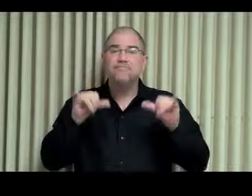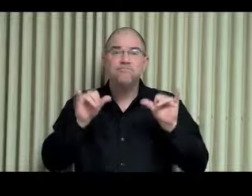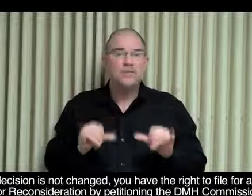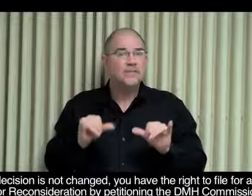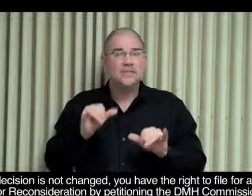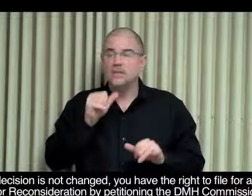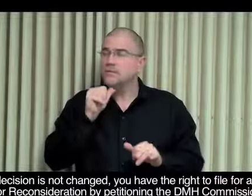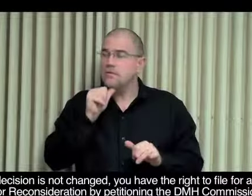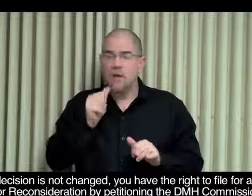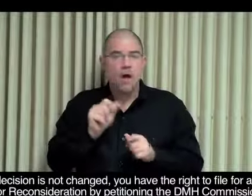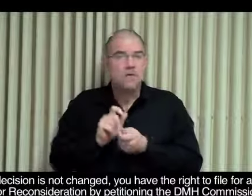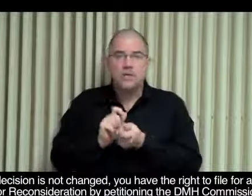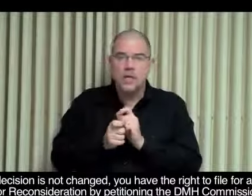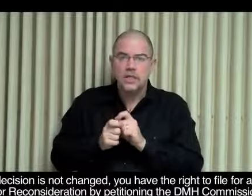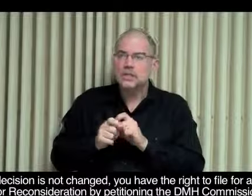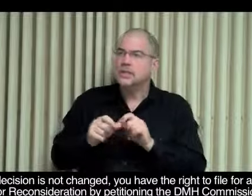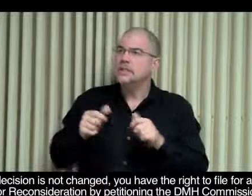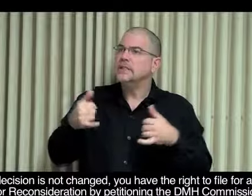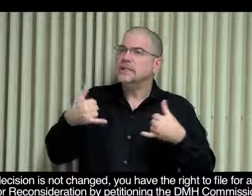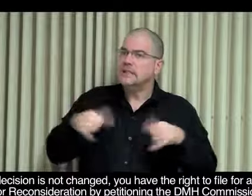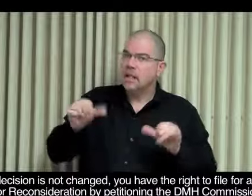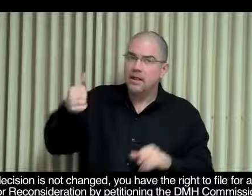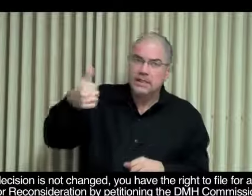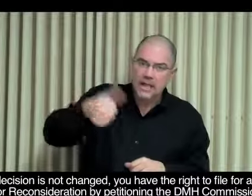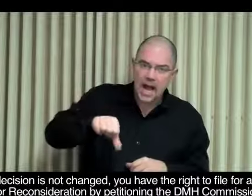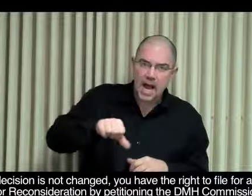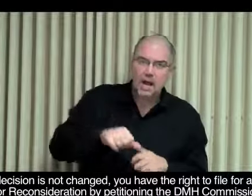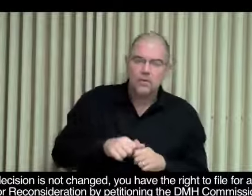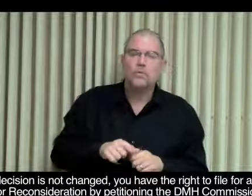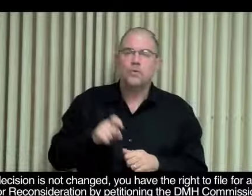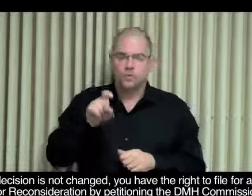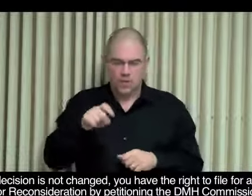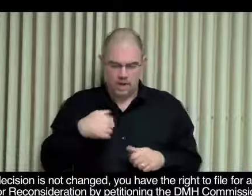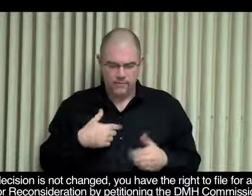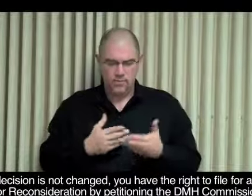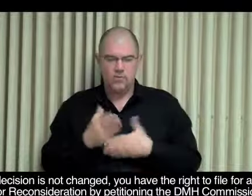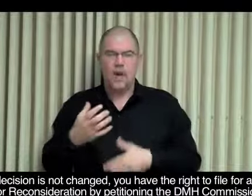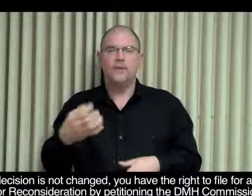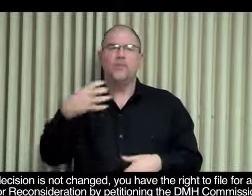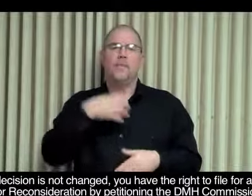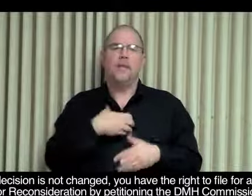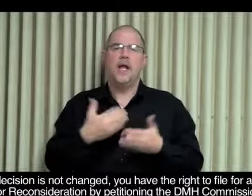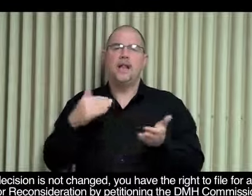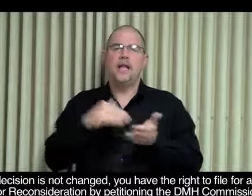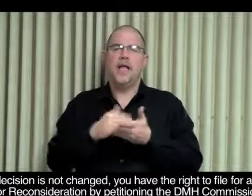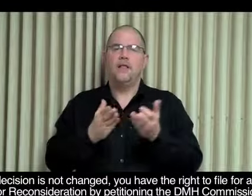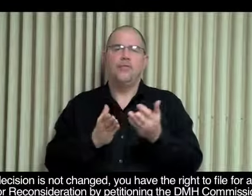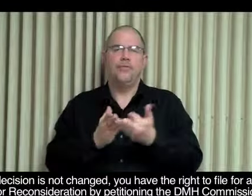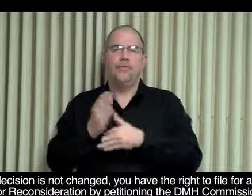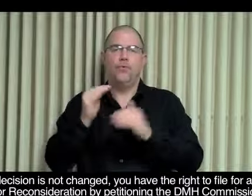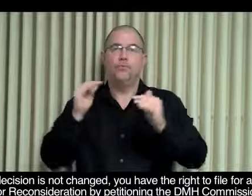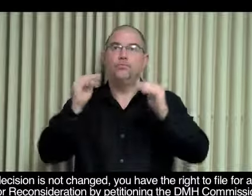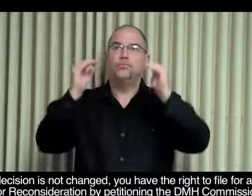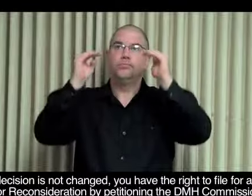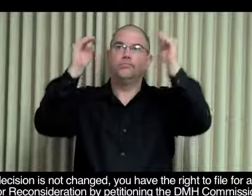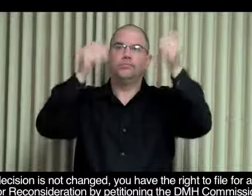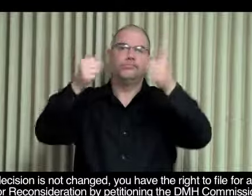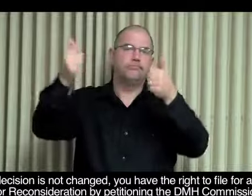If the decision is not changed, you have the right to file for a request for reconsideration by petitioning the DMH